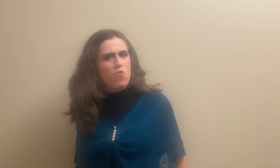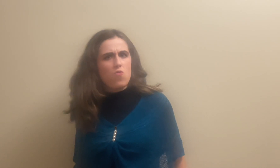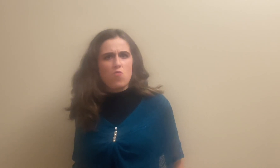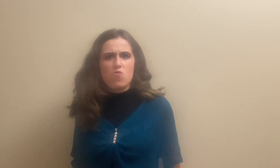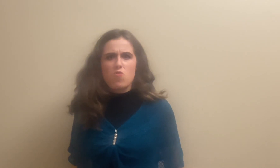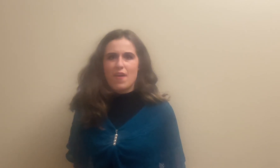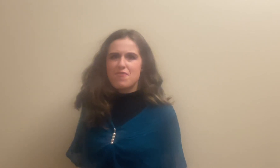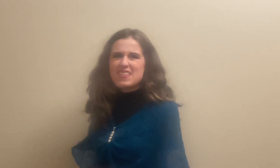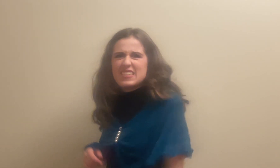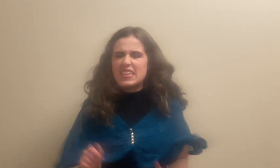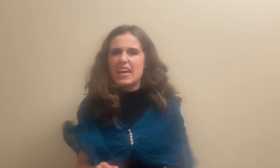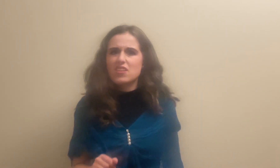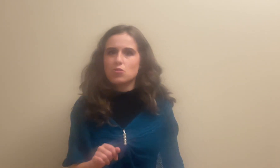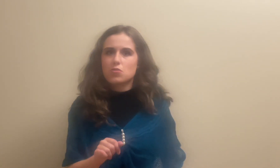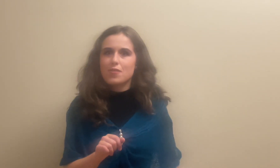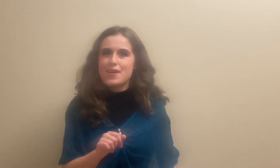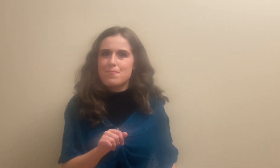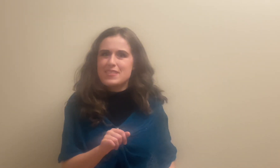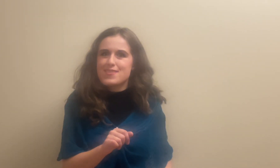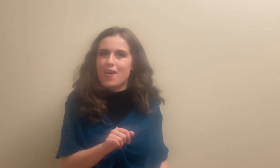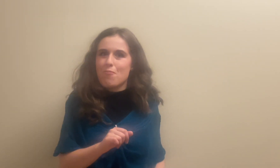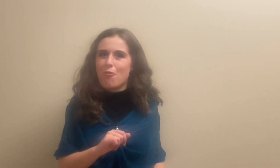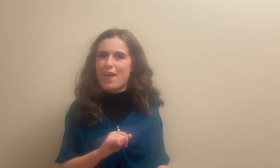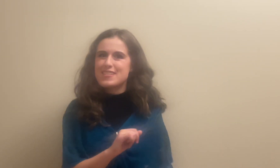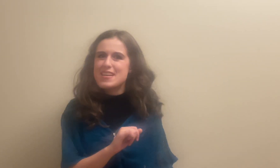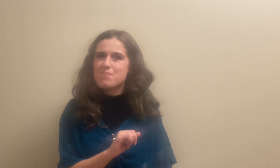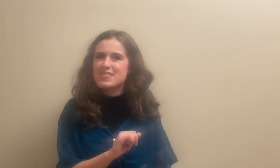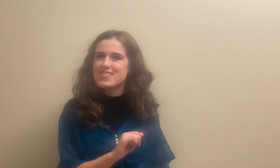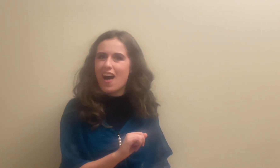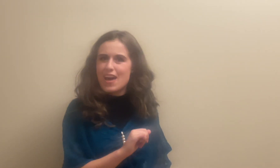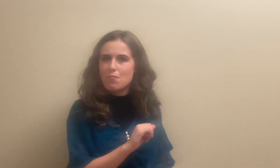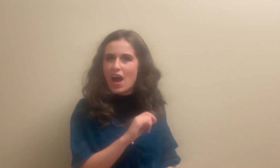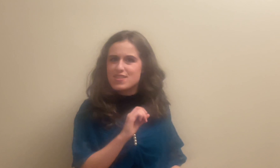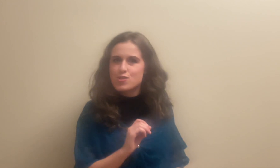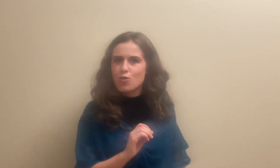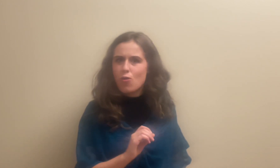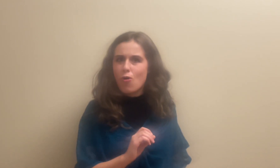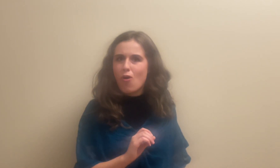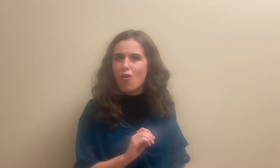I feel a tingle creeping somewhere deep inside my soul